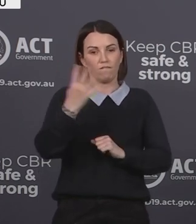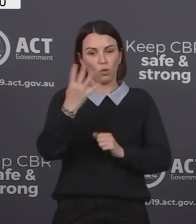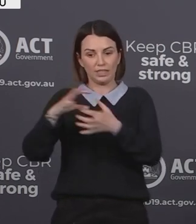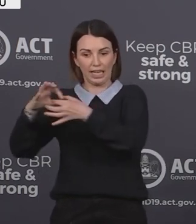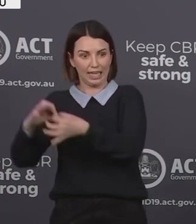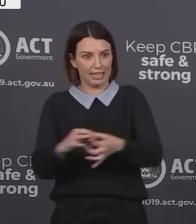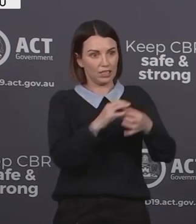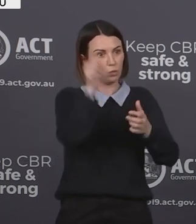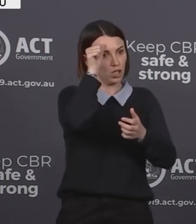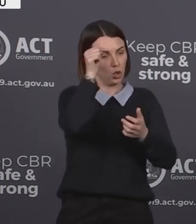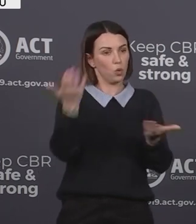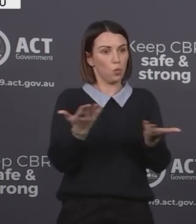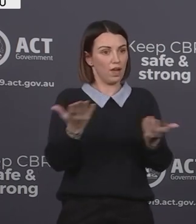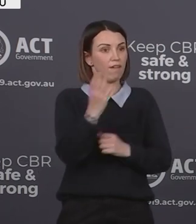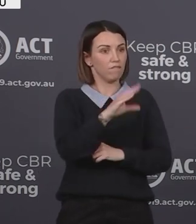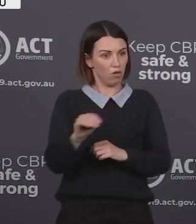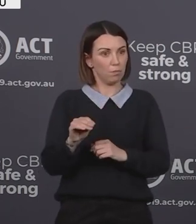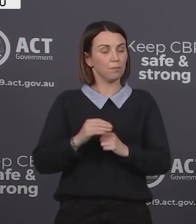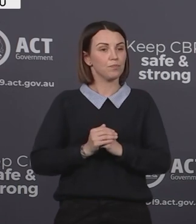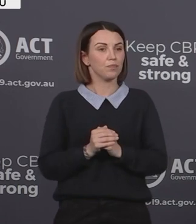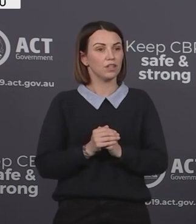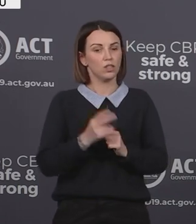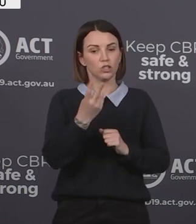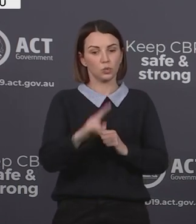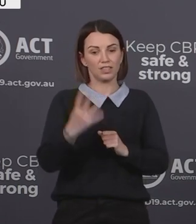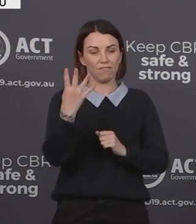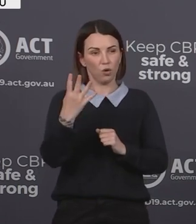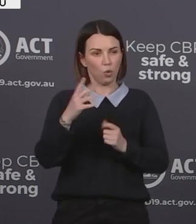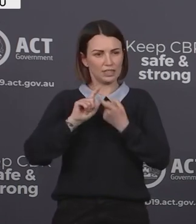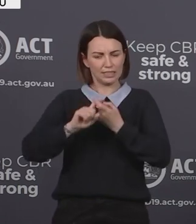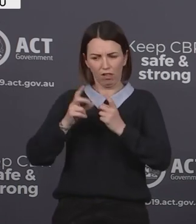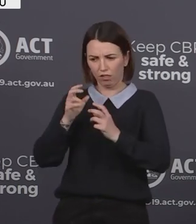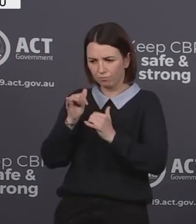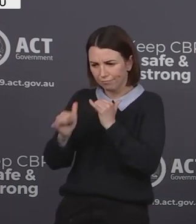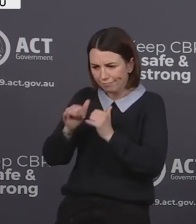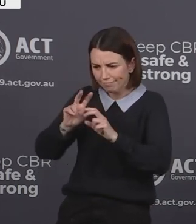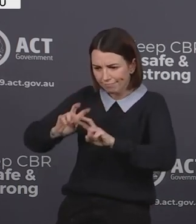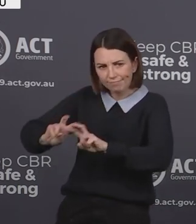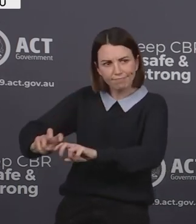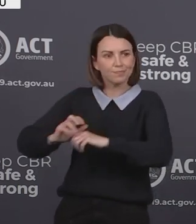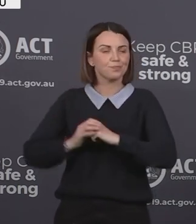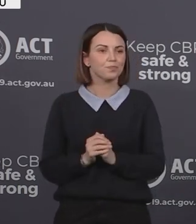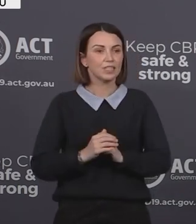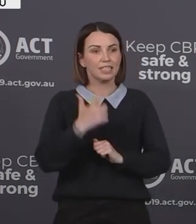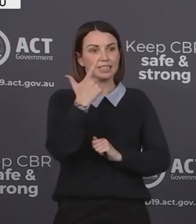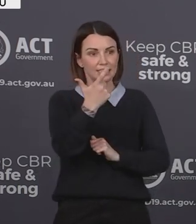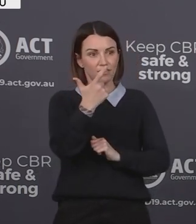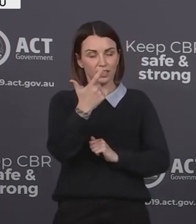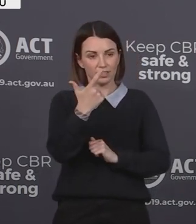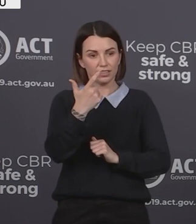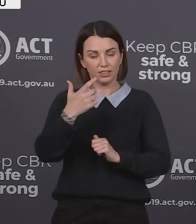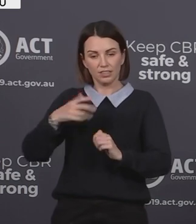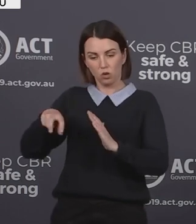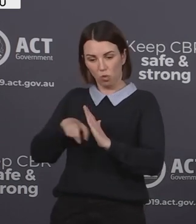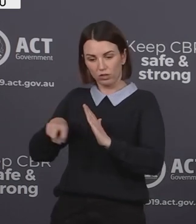be linked to known cases or ongoing clusters and 24 are still under investigation. Seven were in quarantine